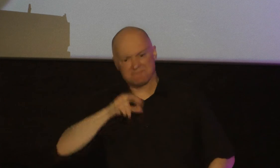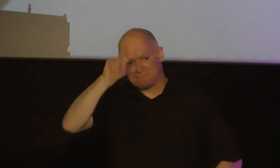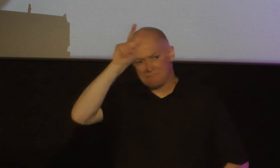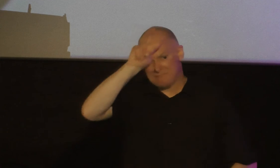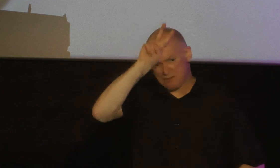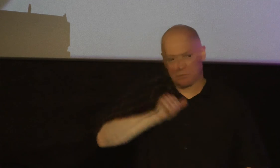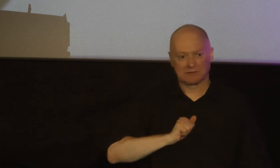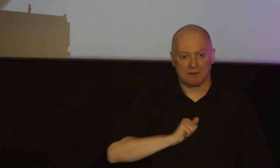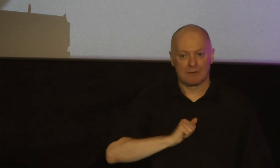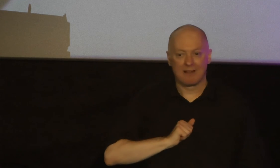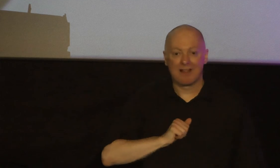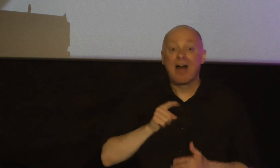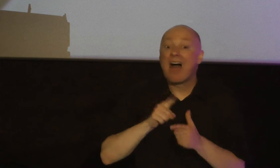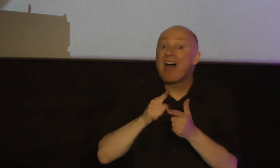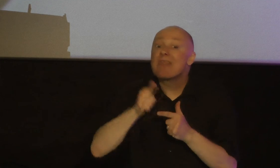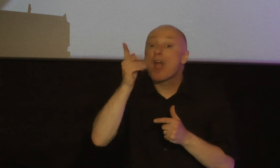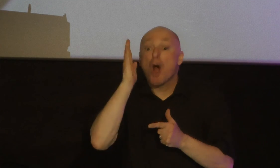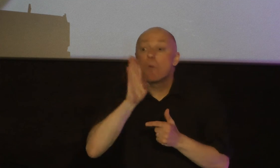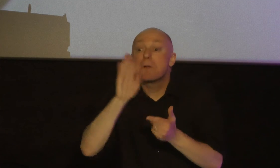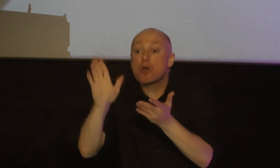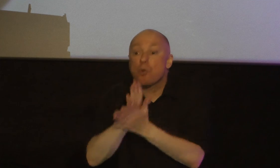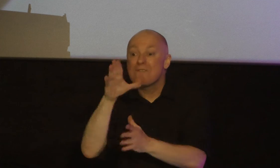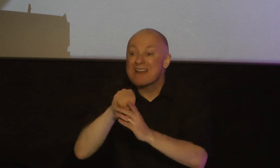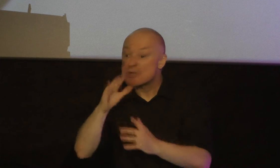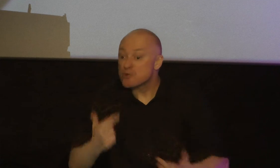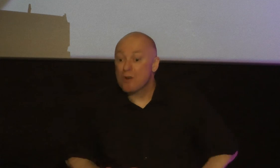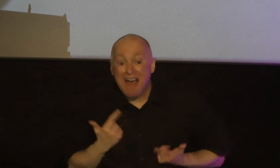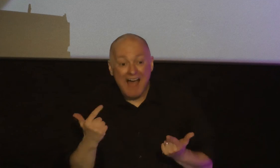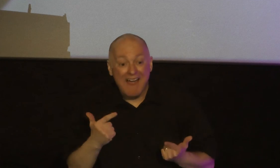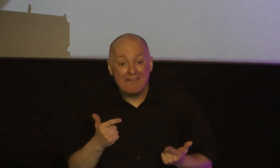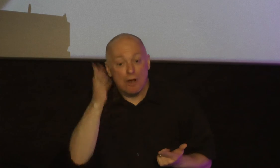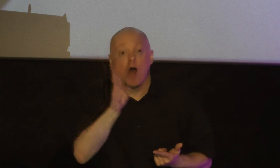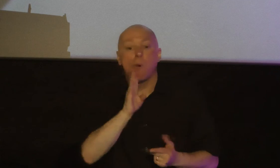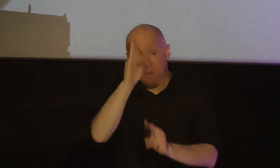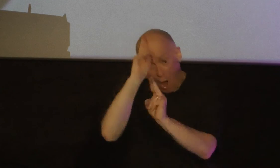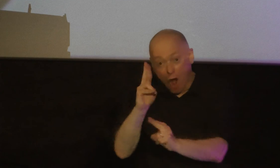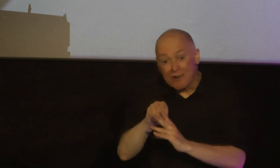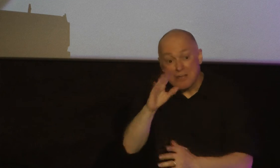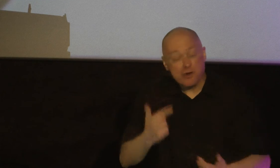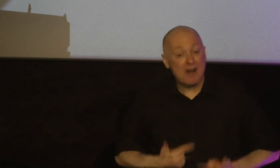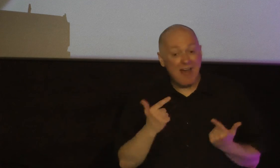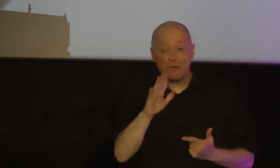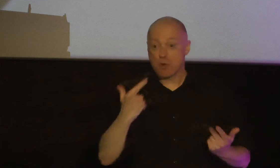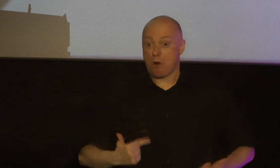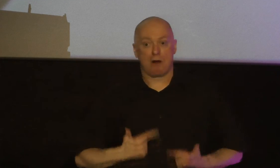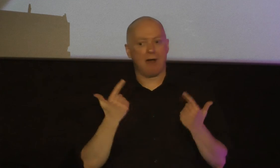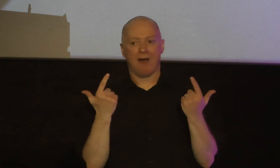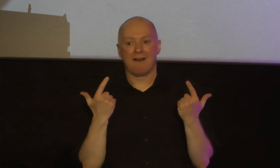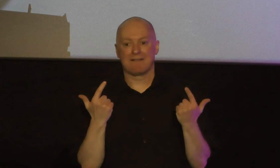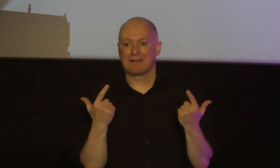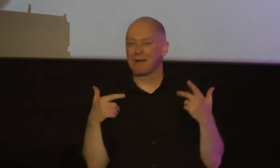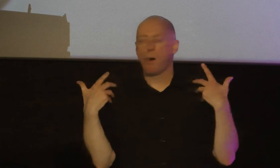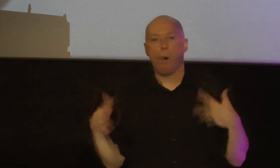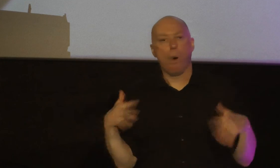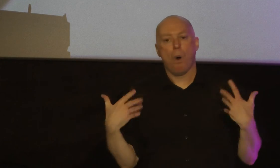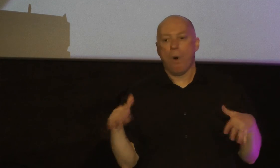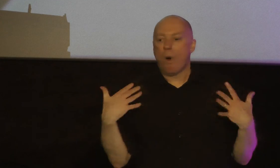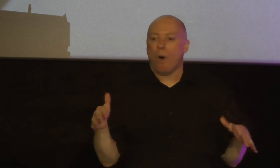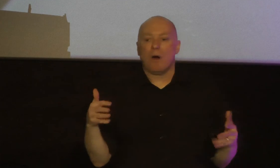God will be glorified in your life God will be honored in your life and your life will be spared a thousand follies